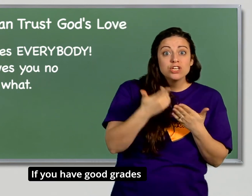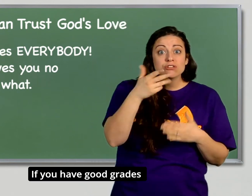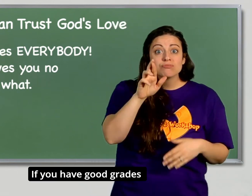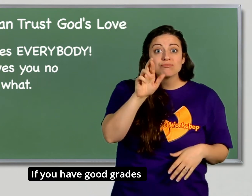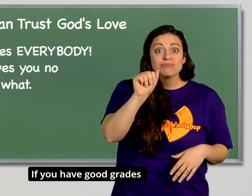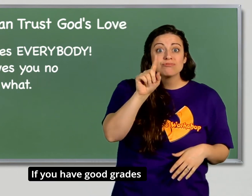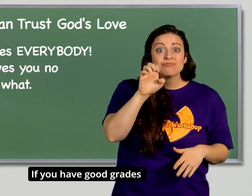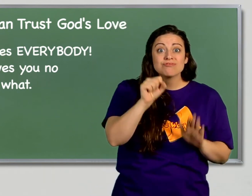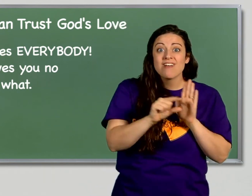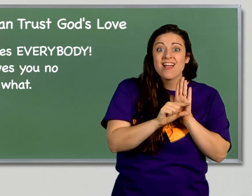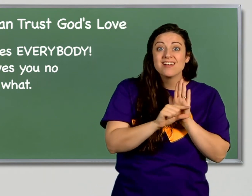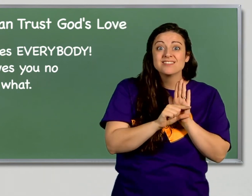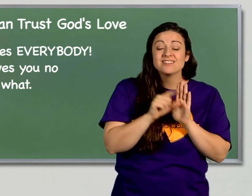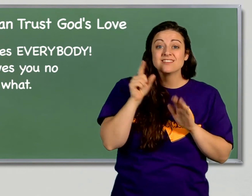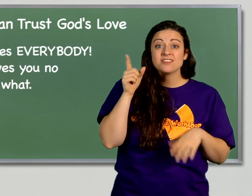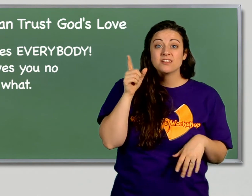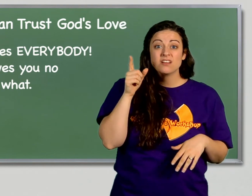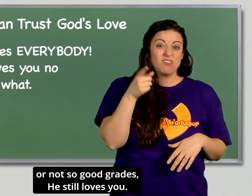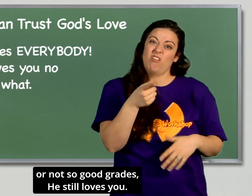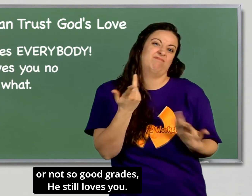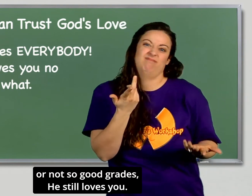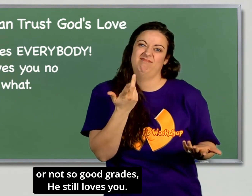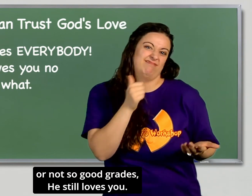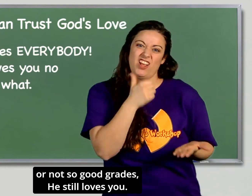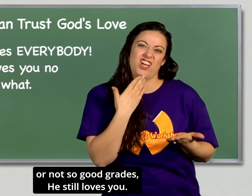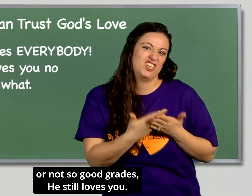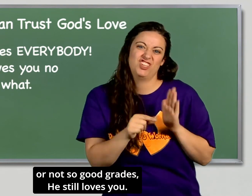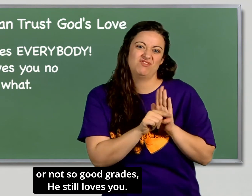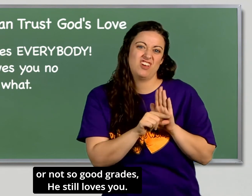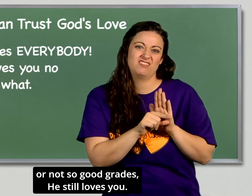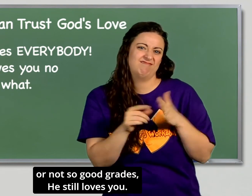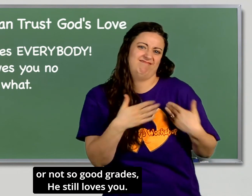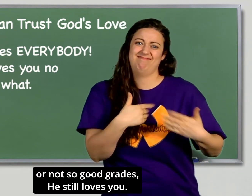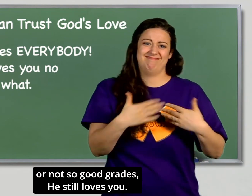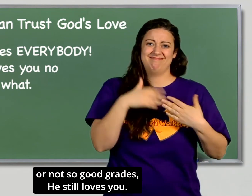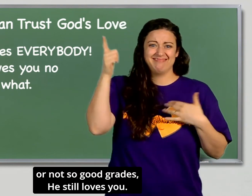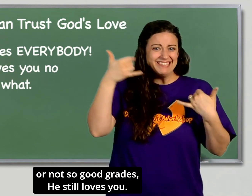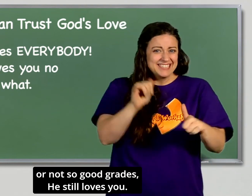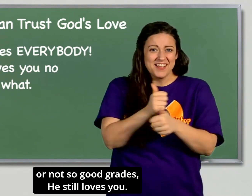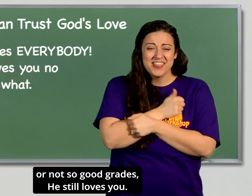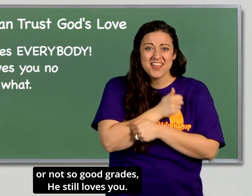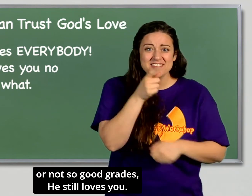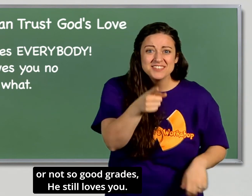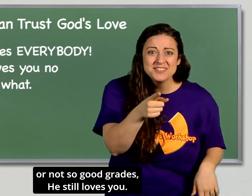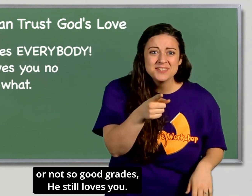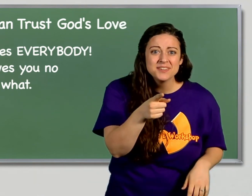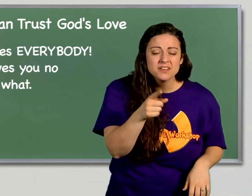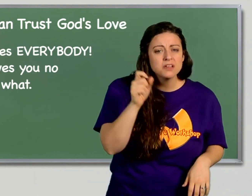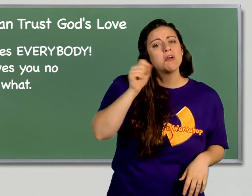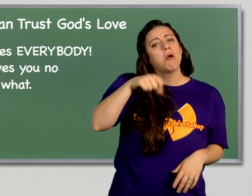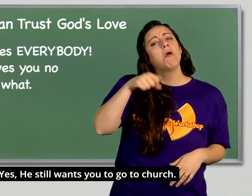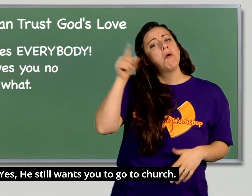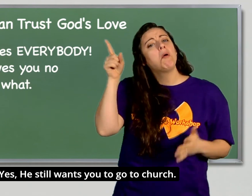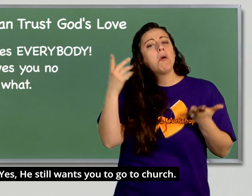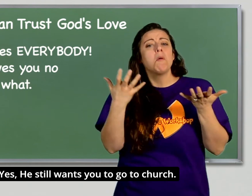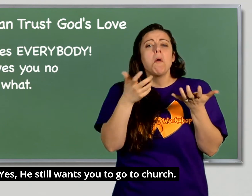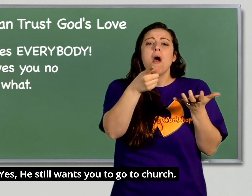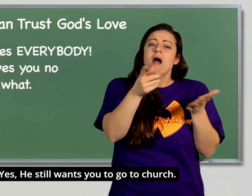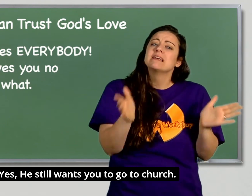grades or not so good grades He still loves you Yes, He still